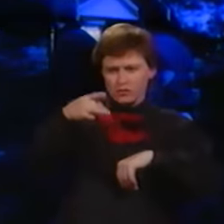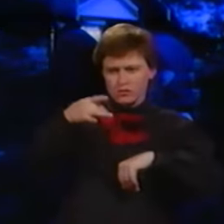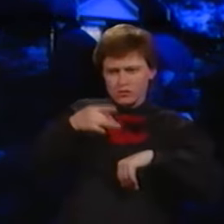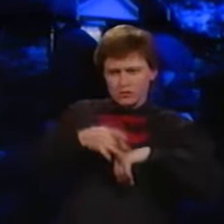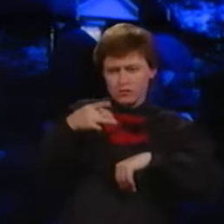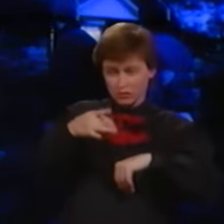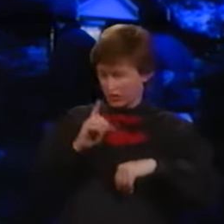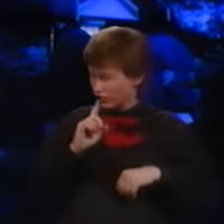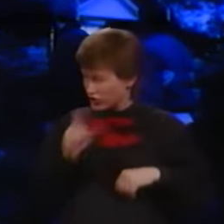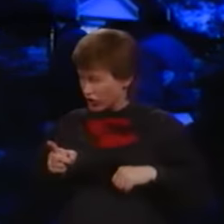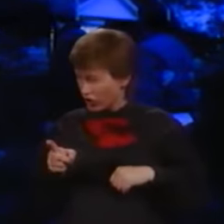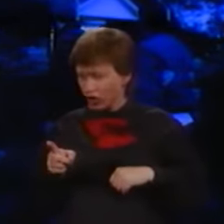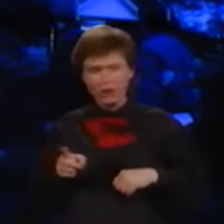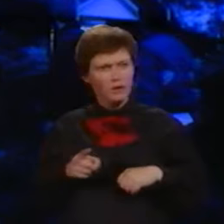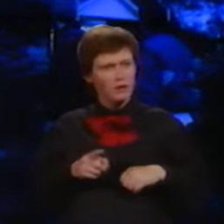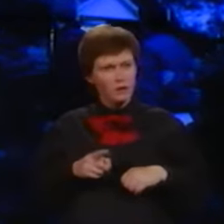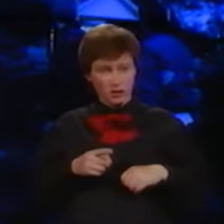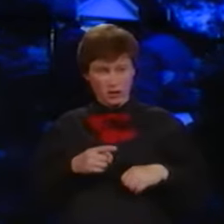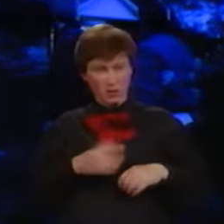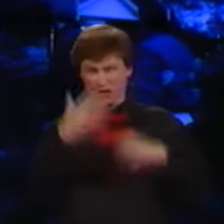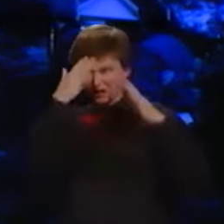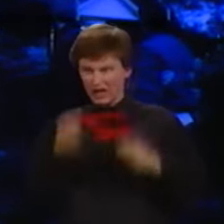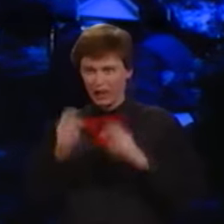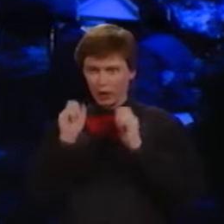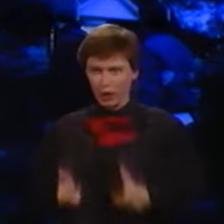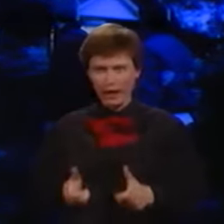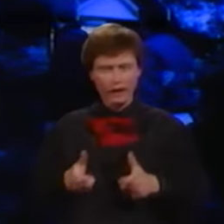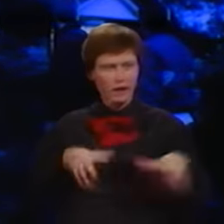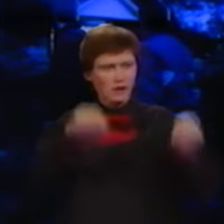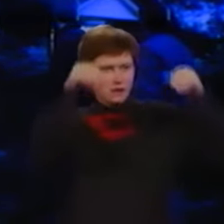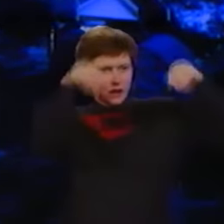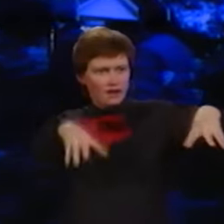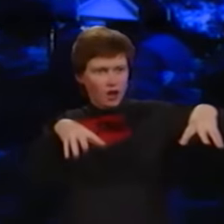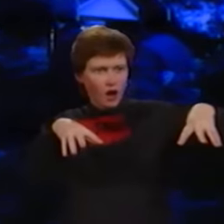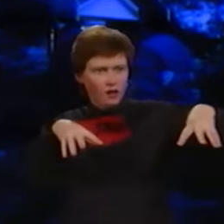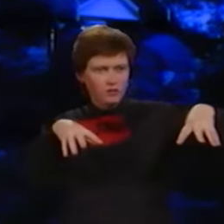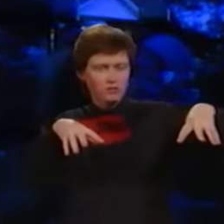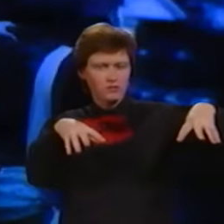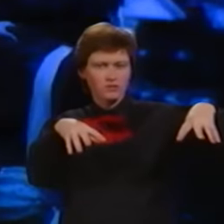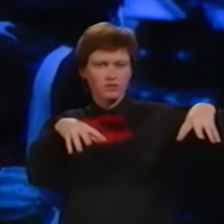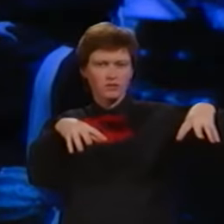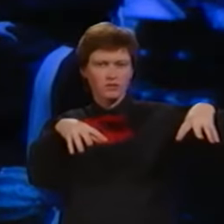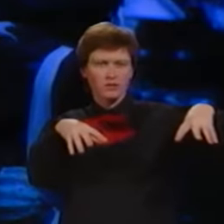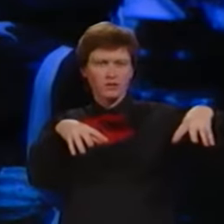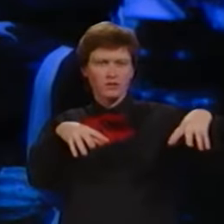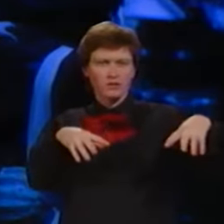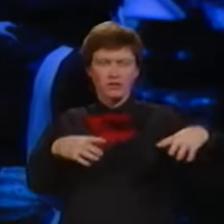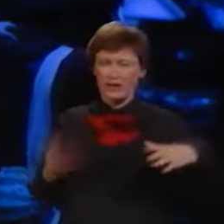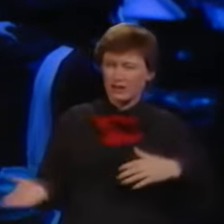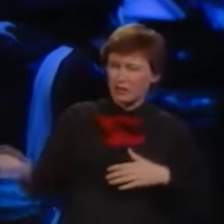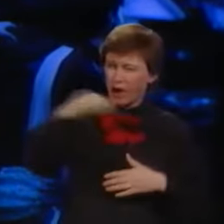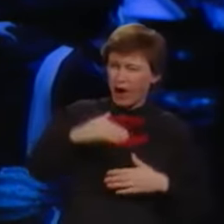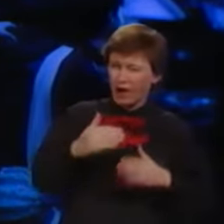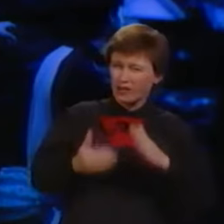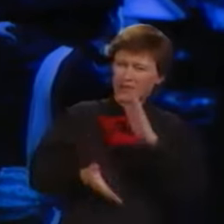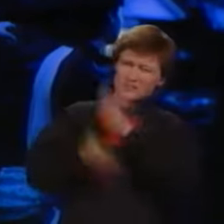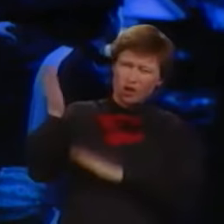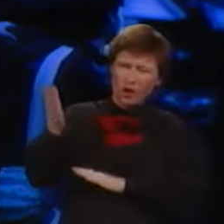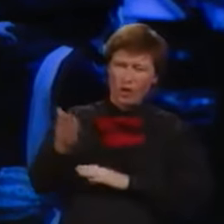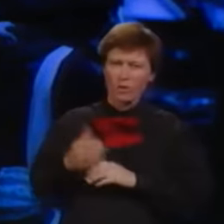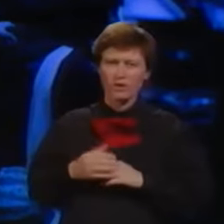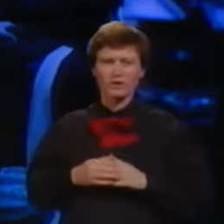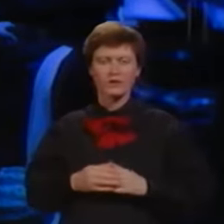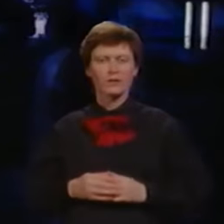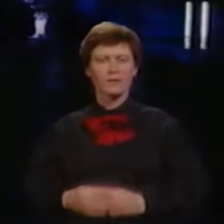Are you sure? You better decide quick. Old man Peters just turned on his light. Come on, let's get out of here.